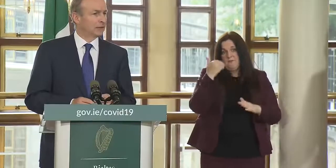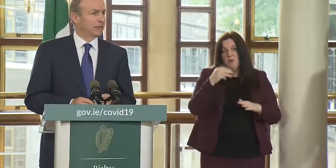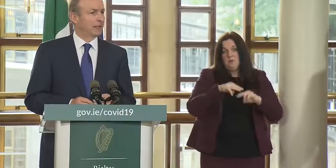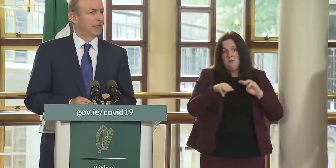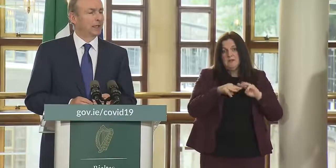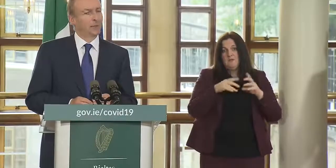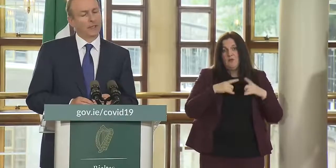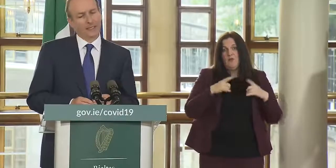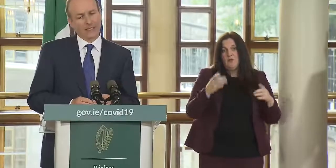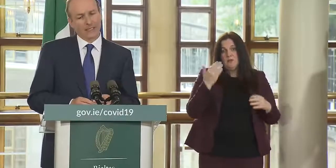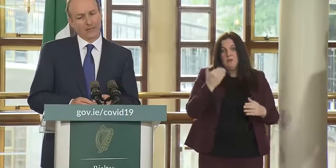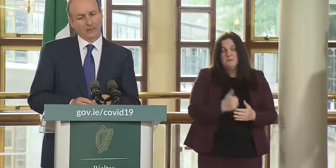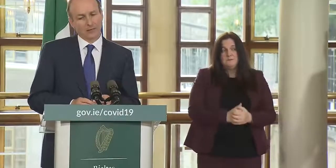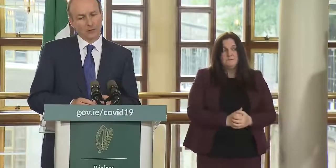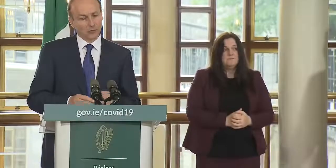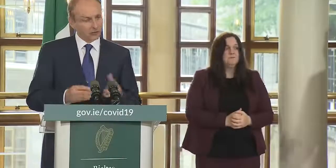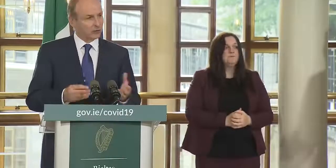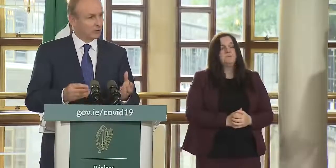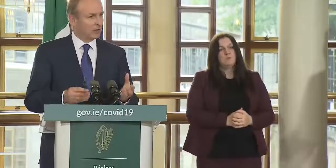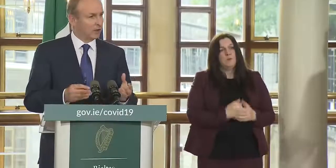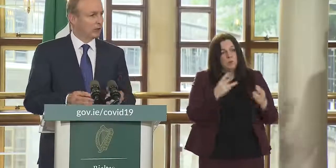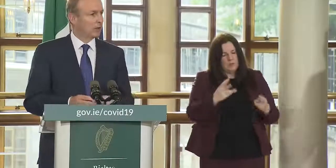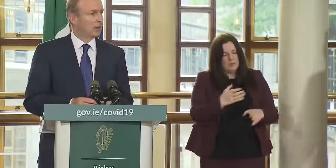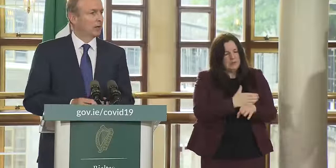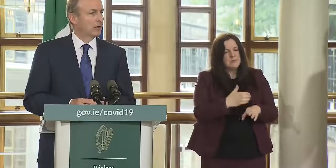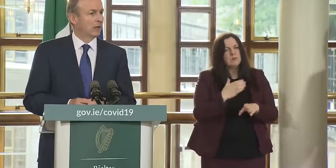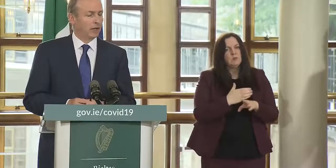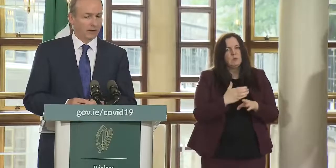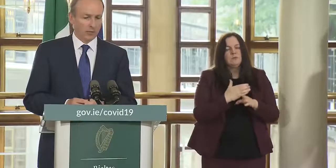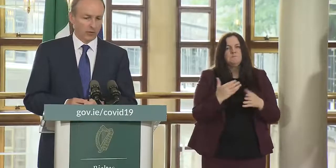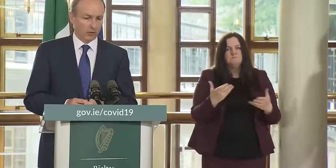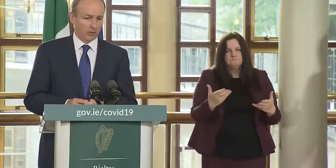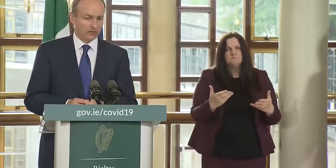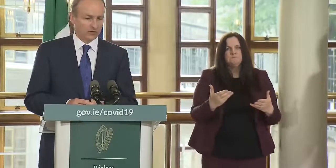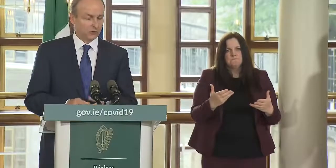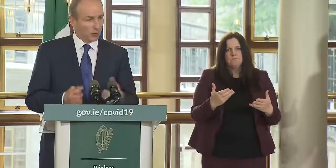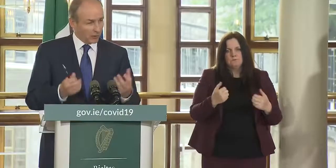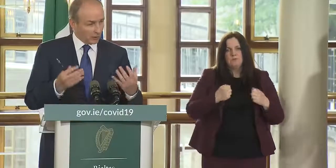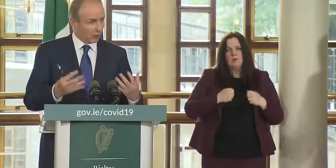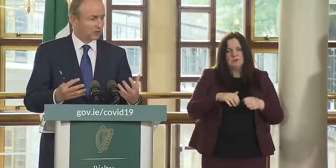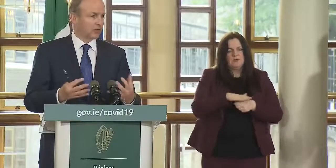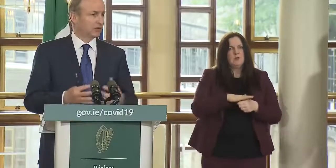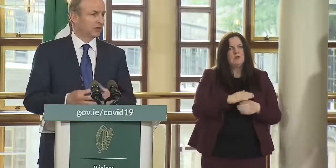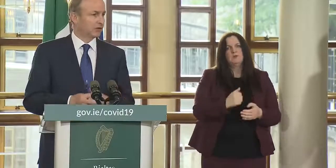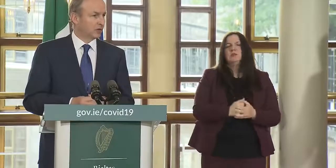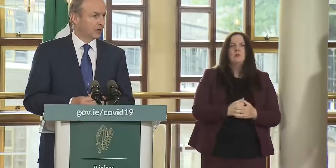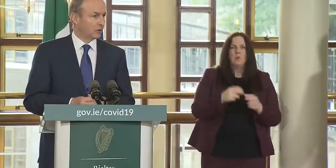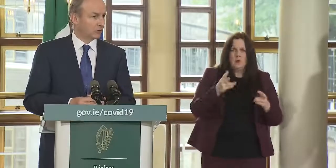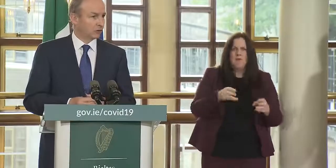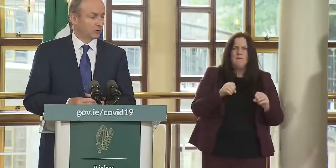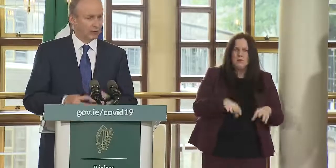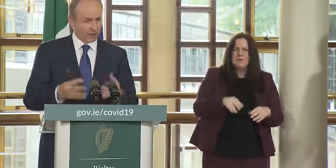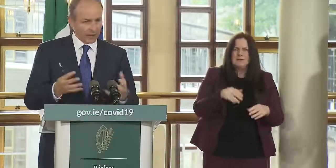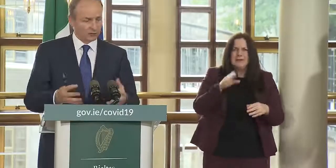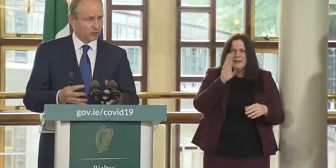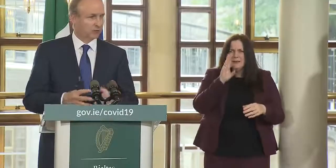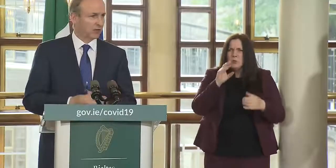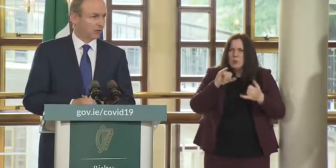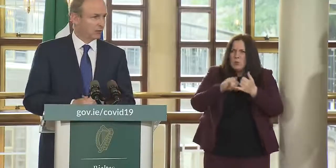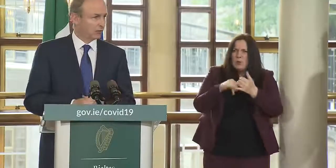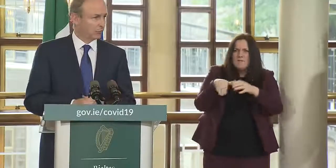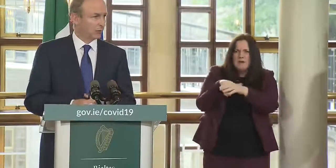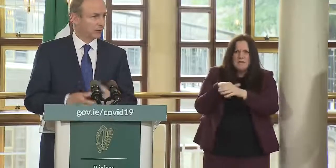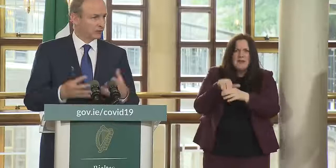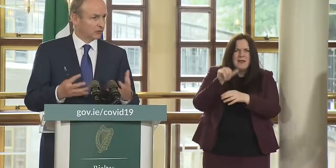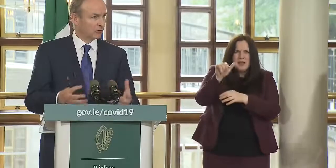um and that will continue to be um our position we will of course listen to the stakeholders we will engage with